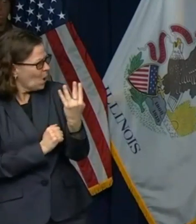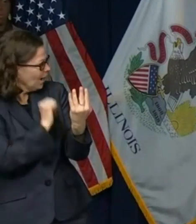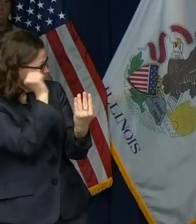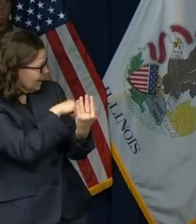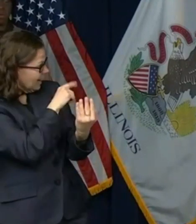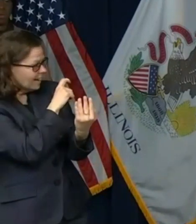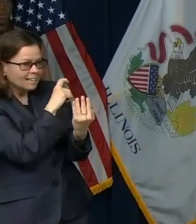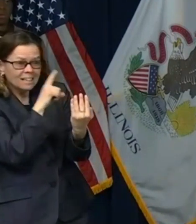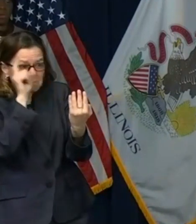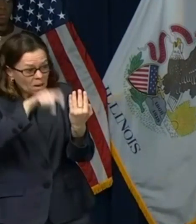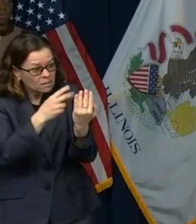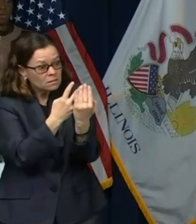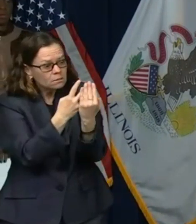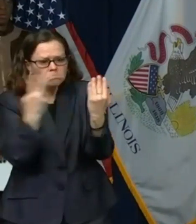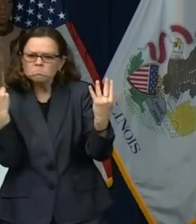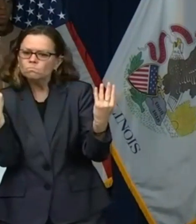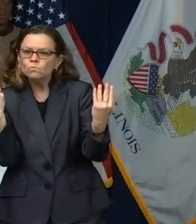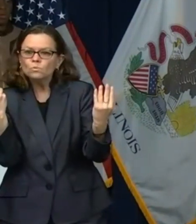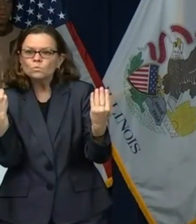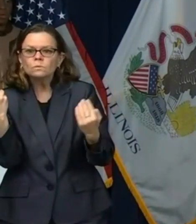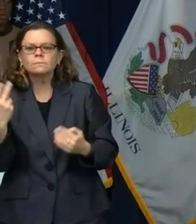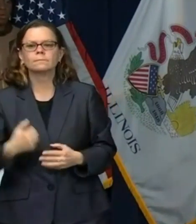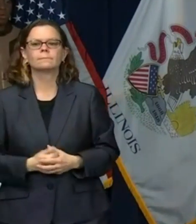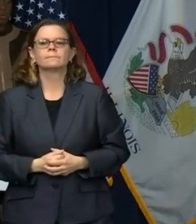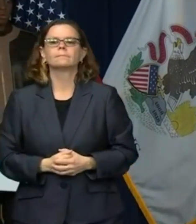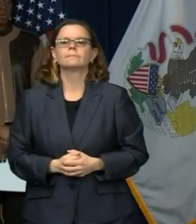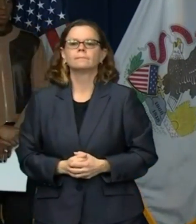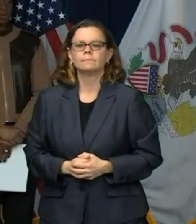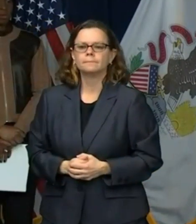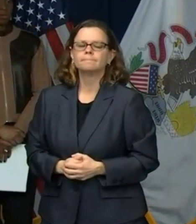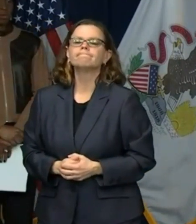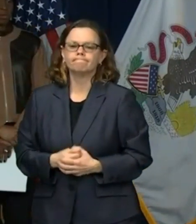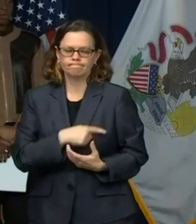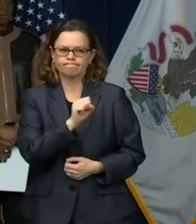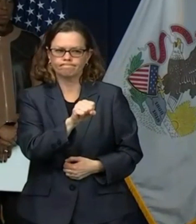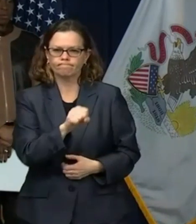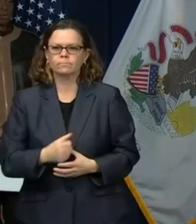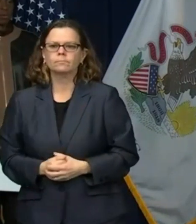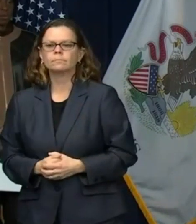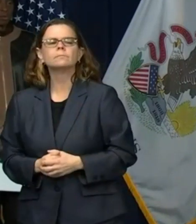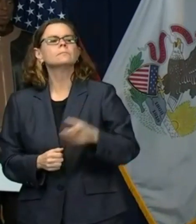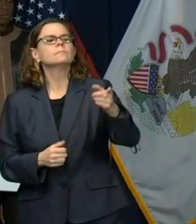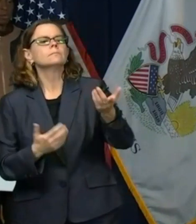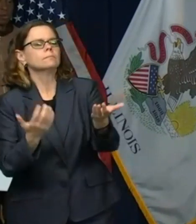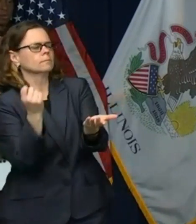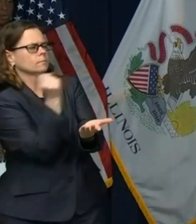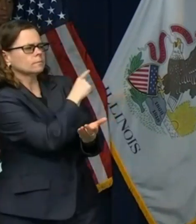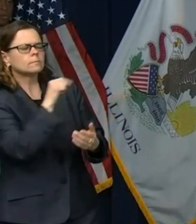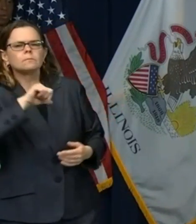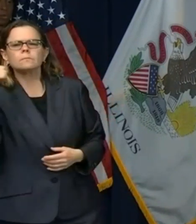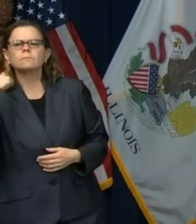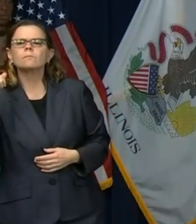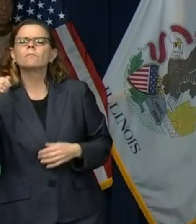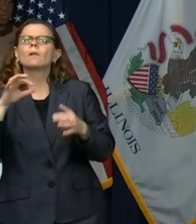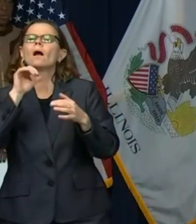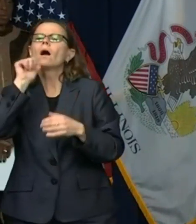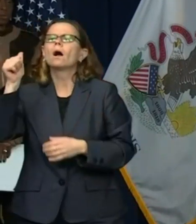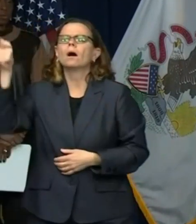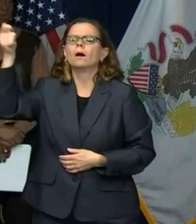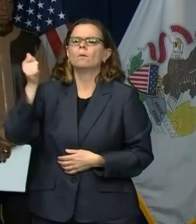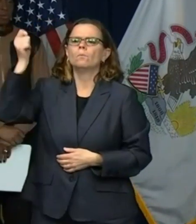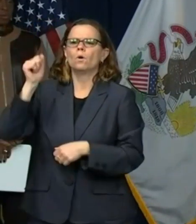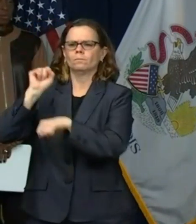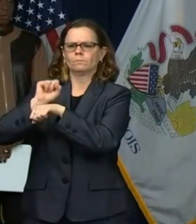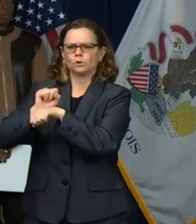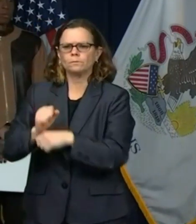unemployment. We've heard from some people who have received, they've applied, they've received their debit card or card in the mail. Um, they're still waiting on